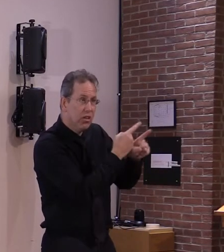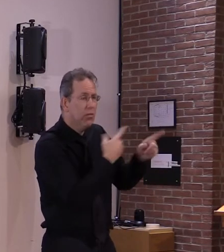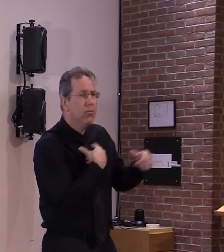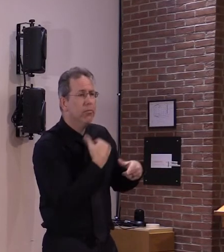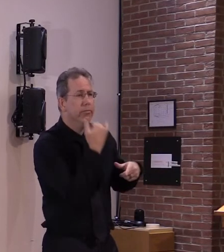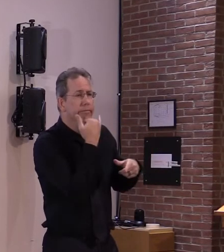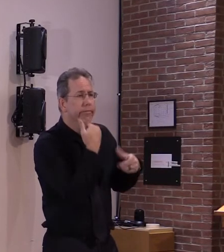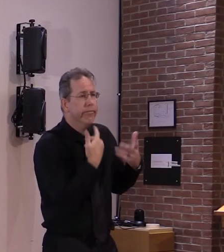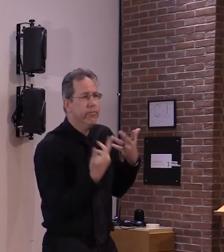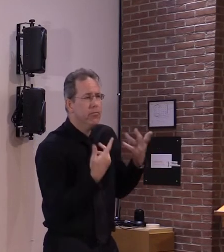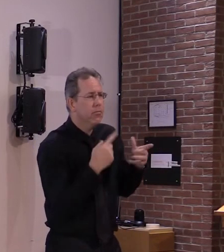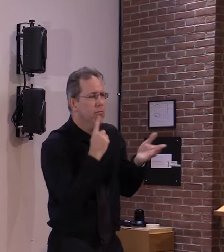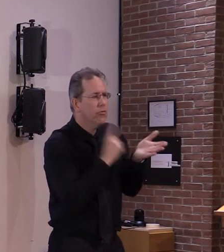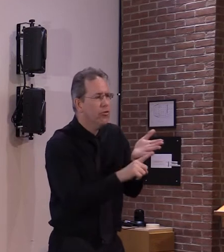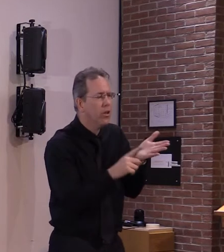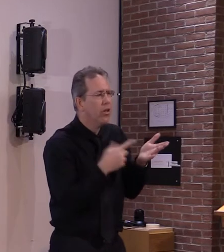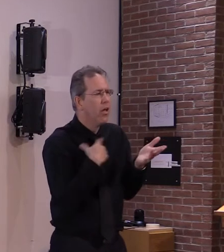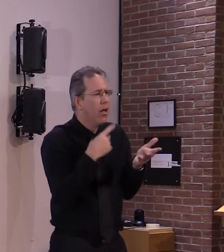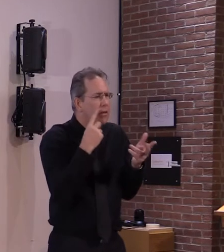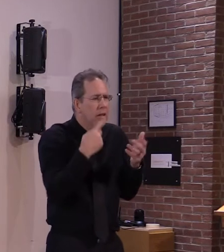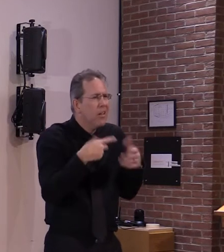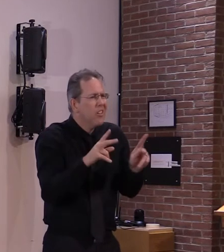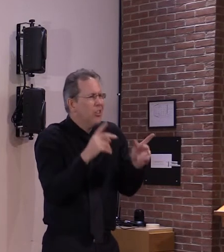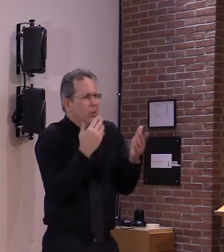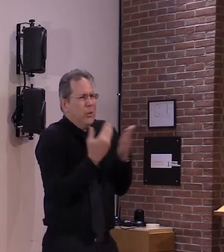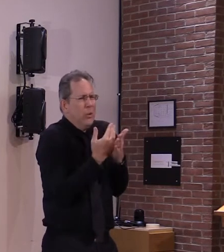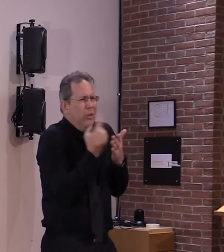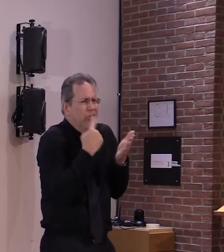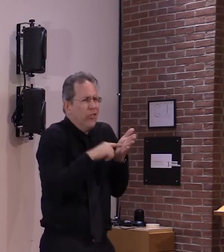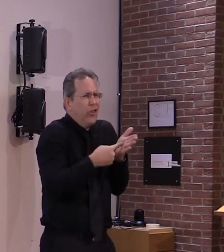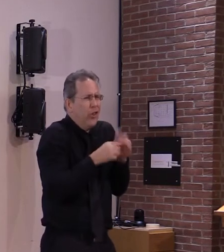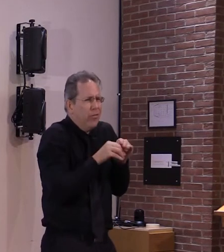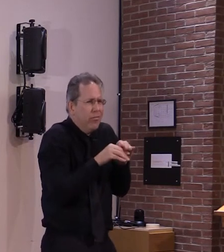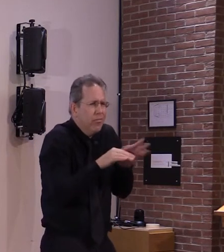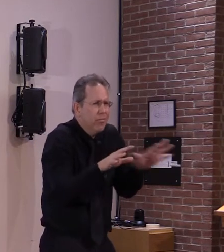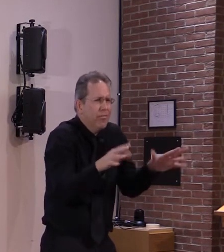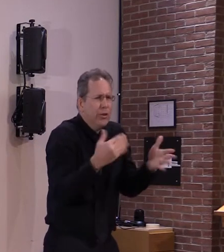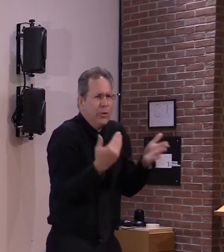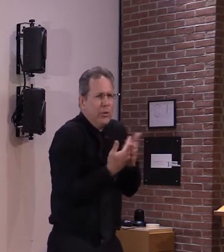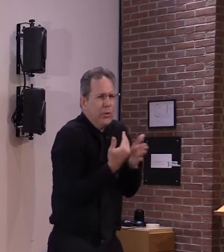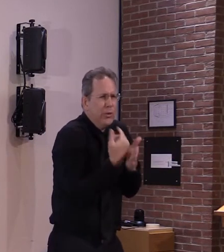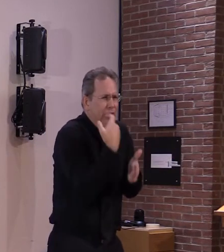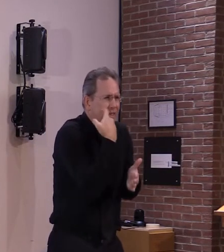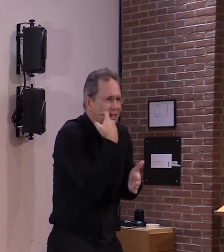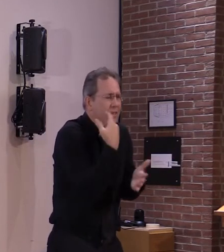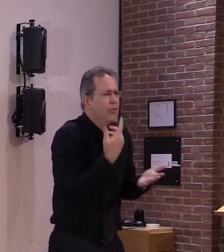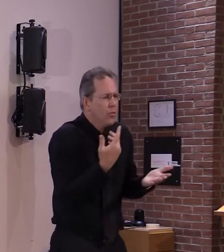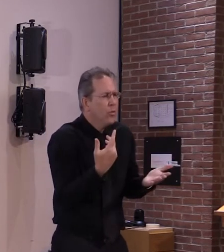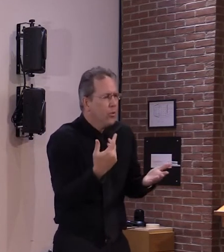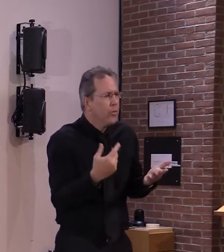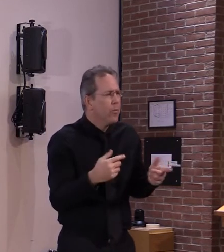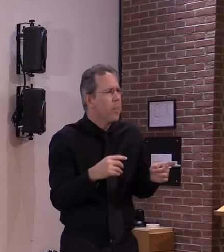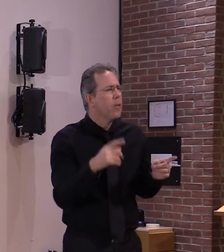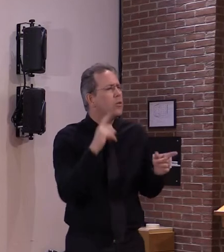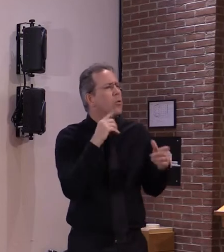the scientific community is uh doing over in great britain and uh what their level of understanding is